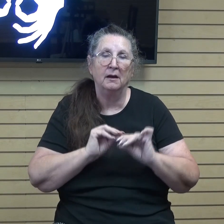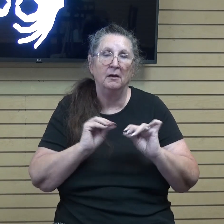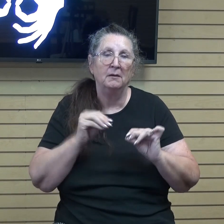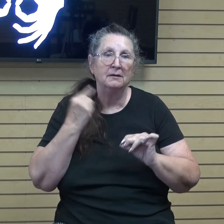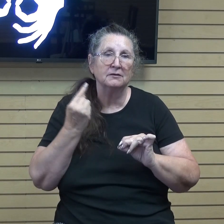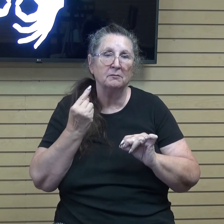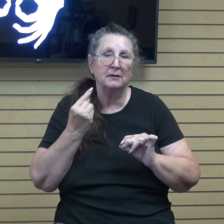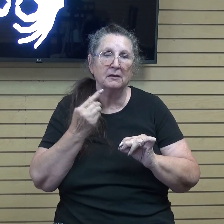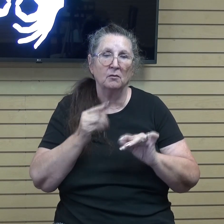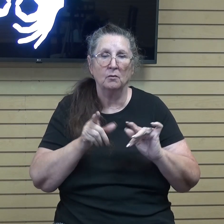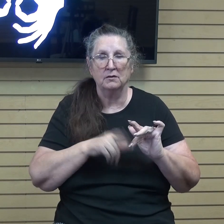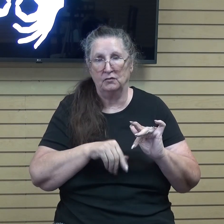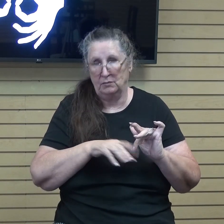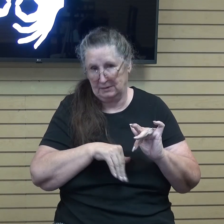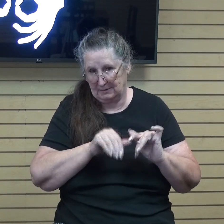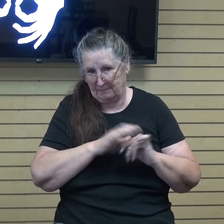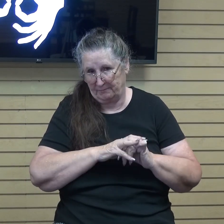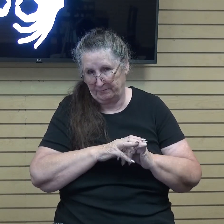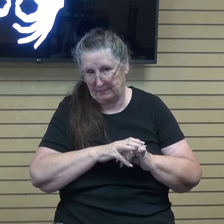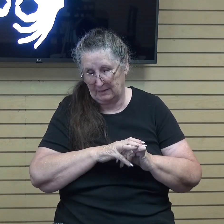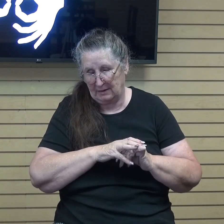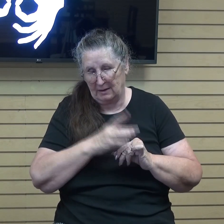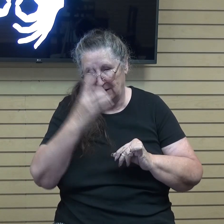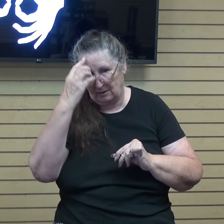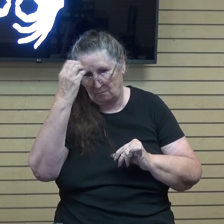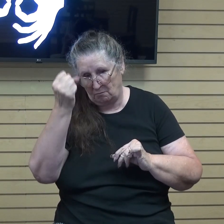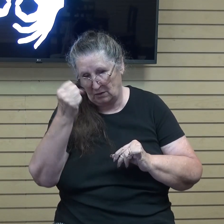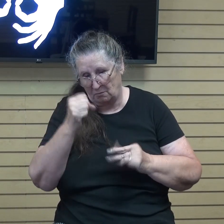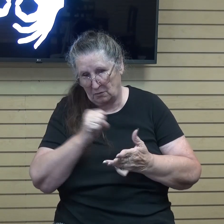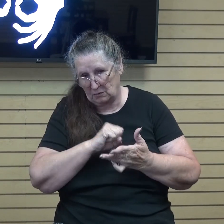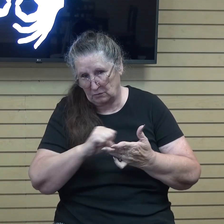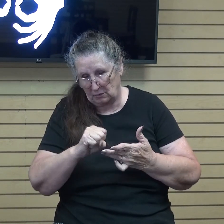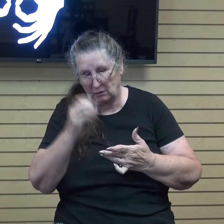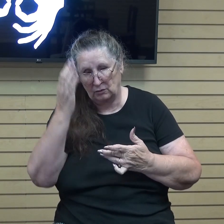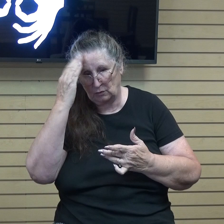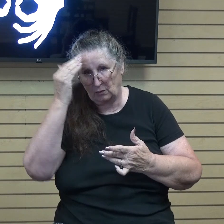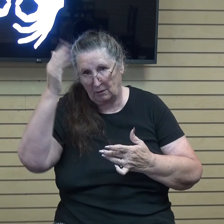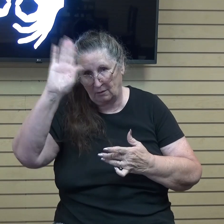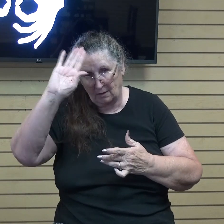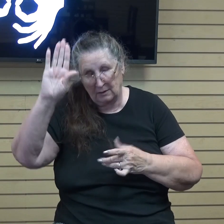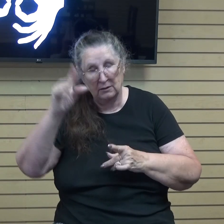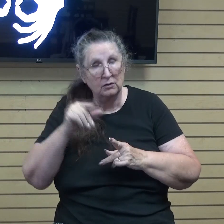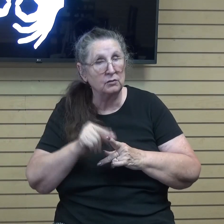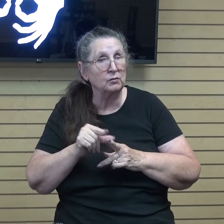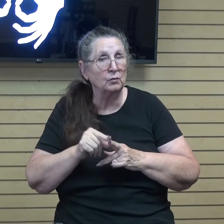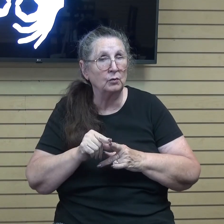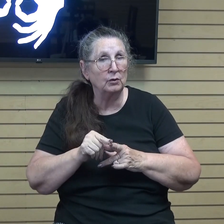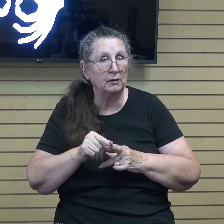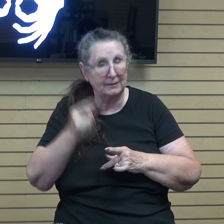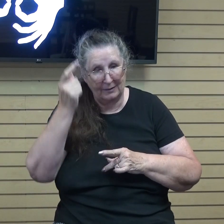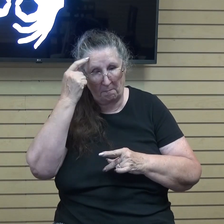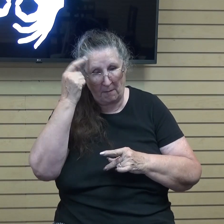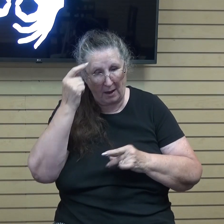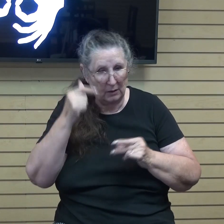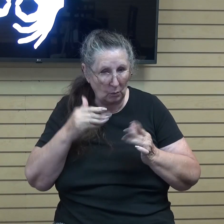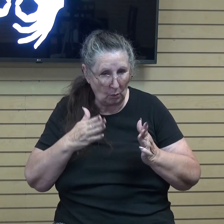missing. Just memorizing scripture and knowing God's word in a theological